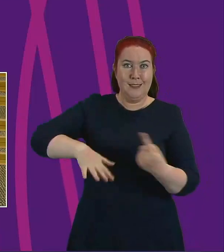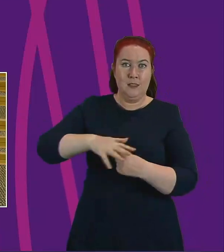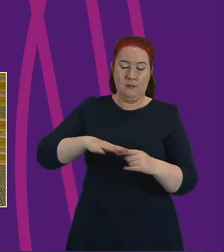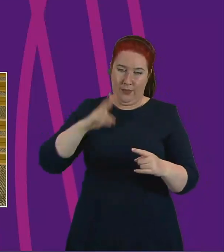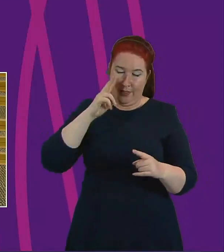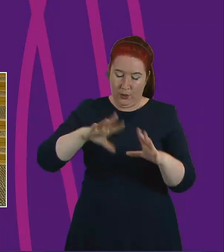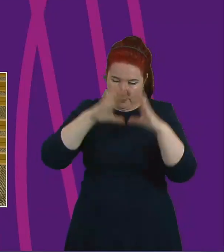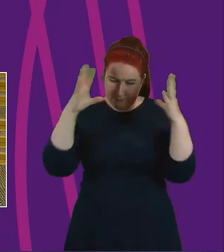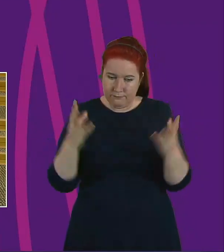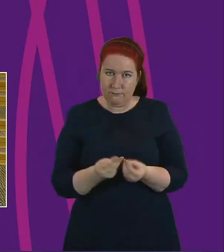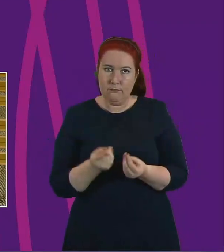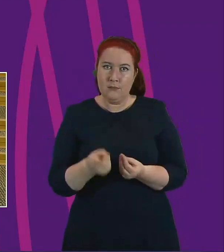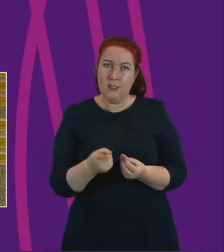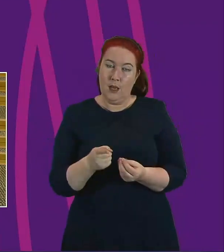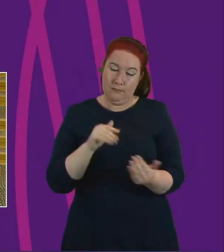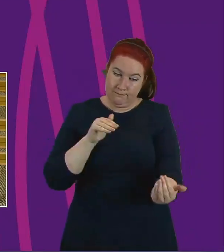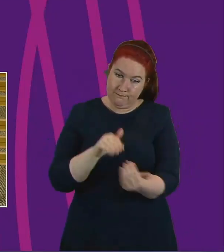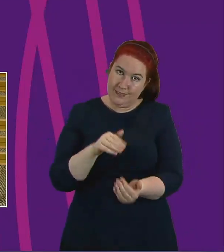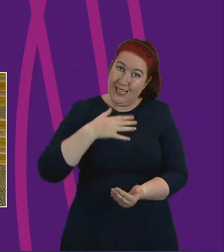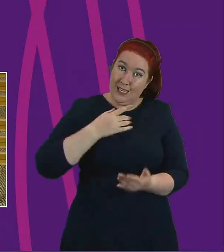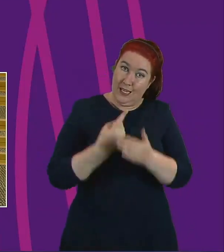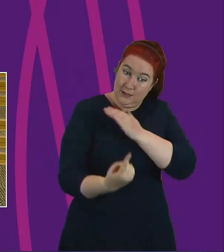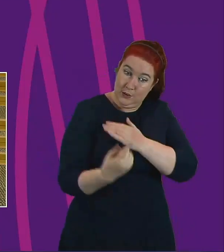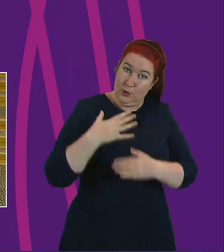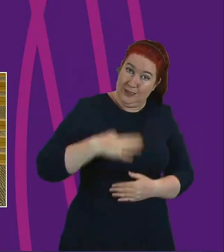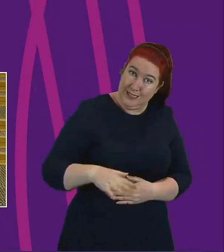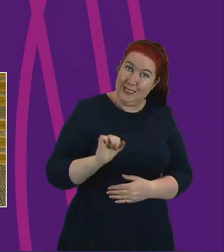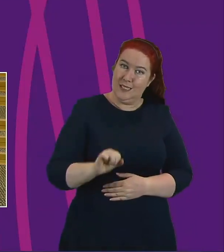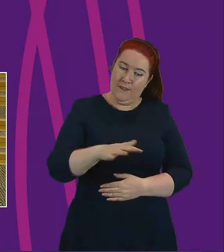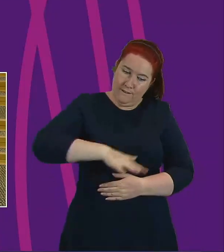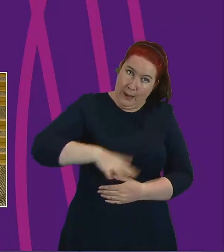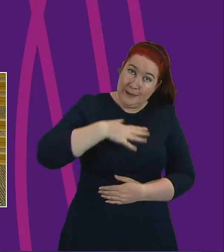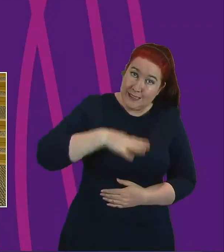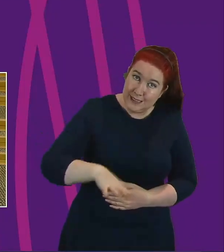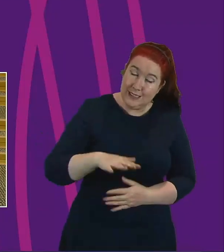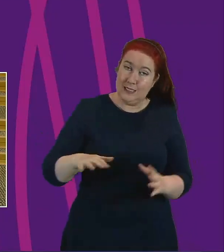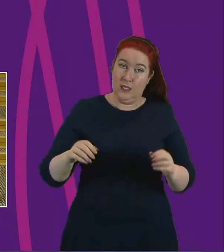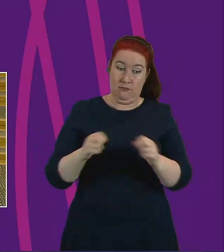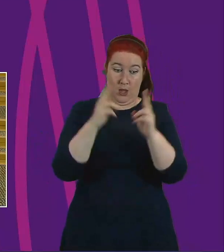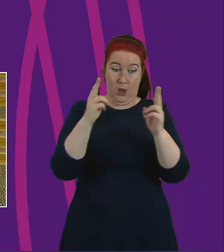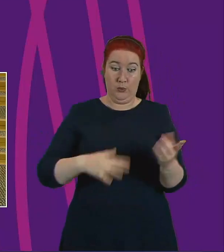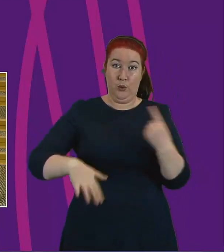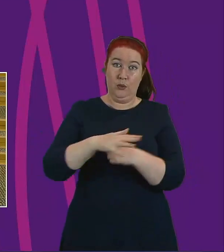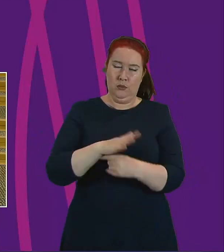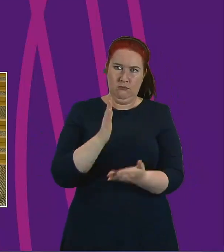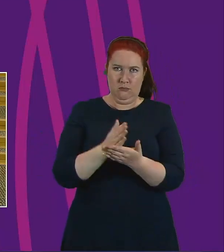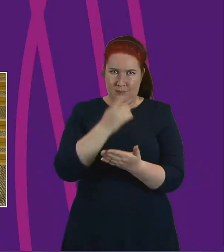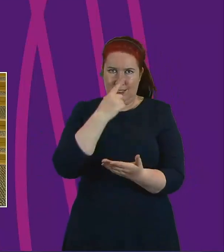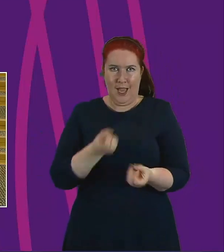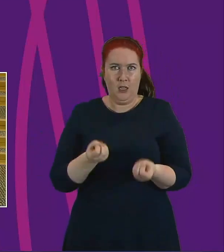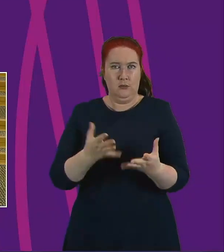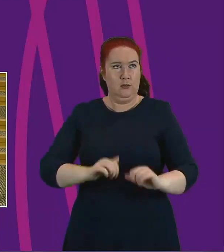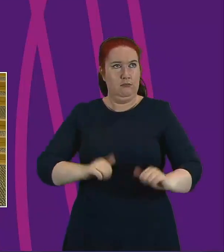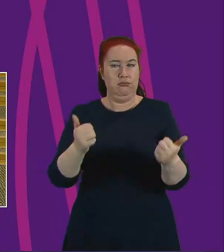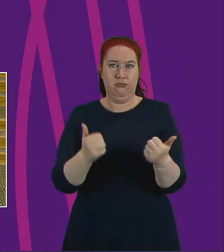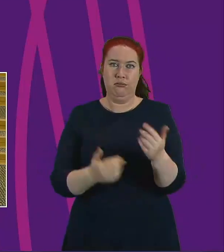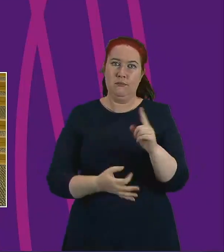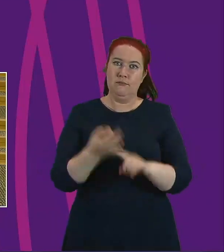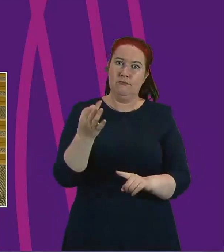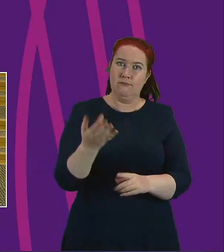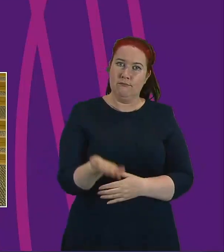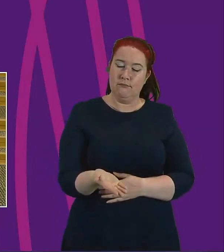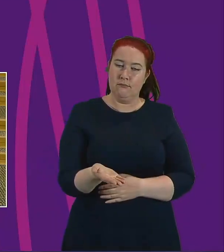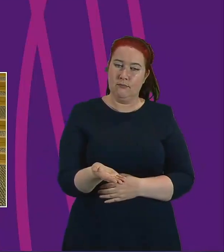and addresses the needs of the individual, the family and the household can deliver positive results. The pandemic